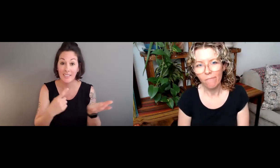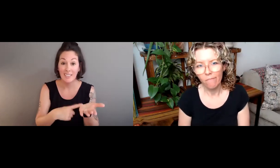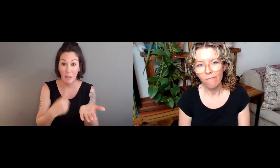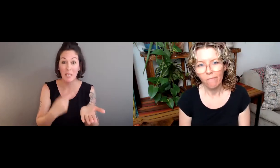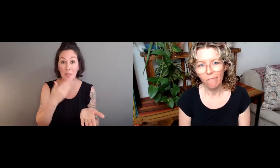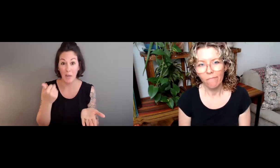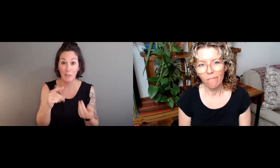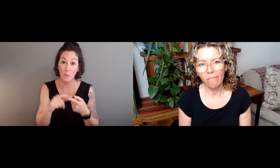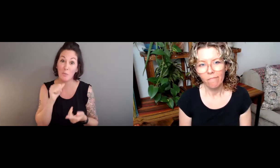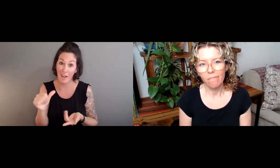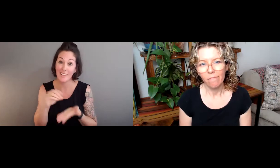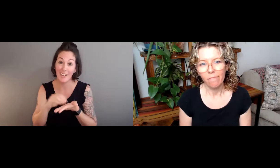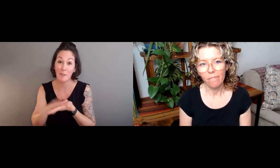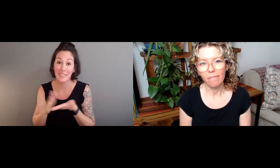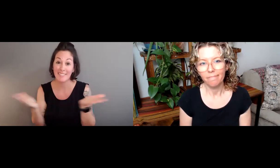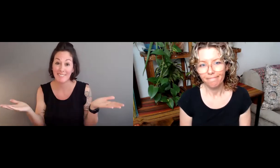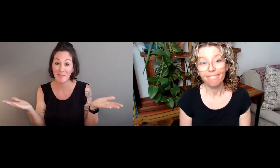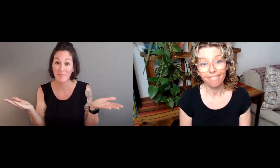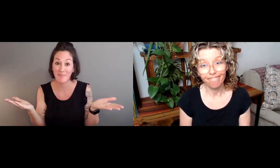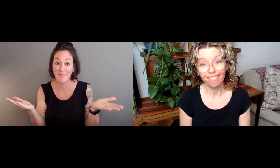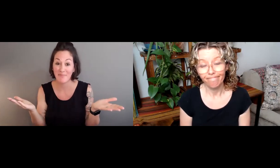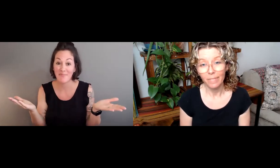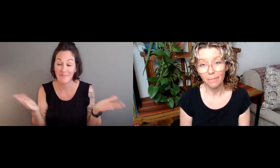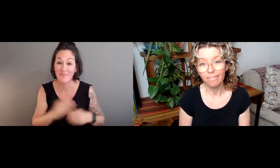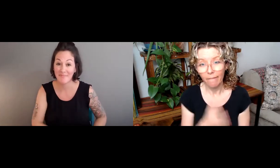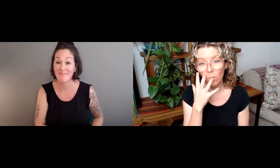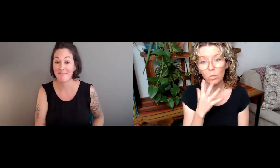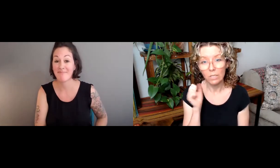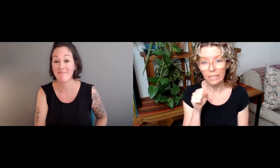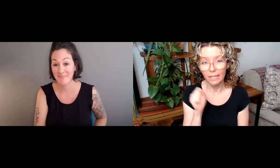needs to be considered with our work going forward.